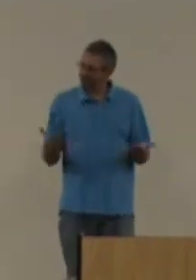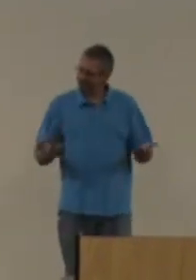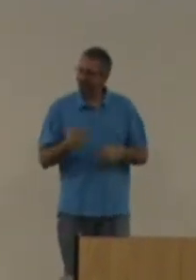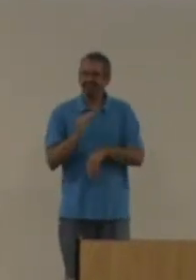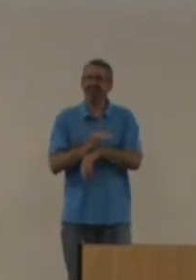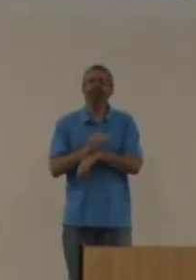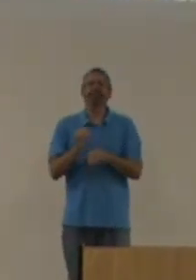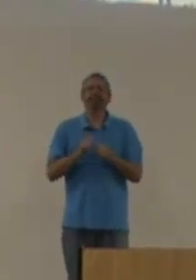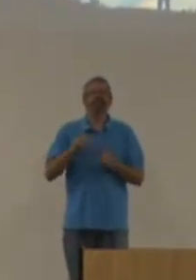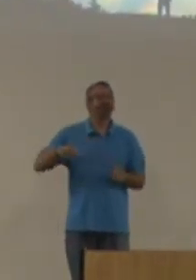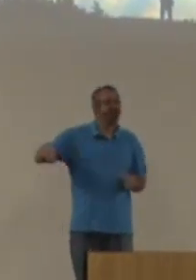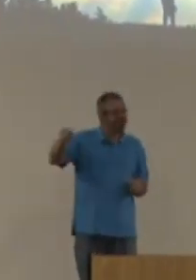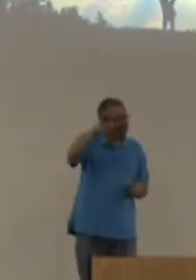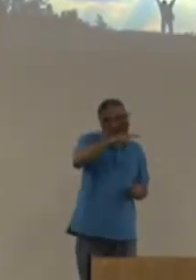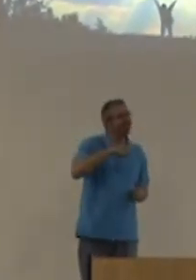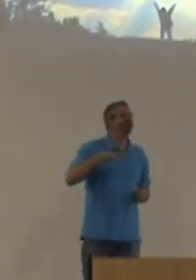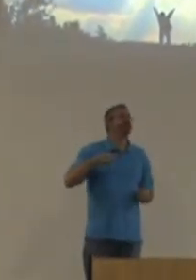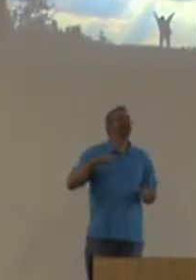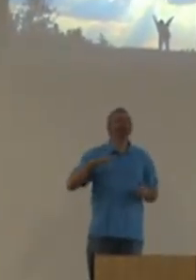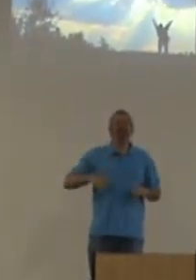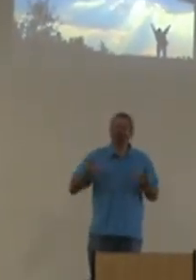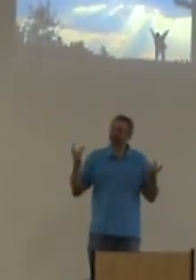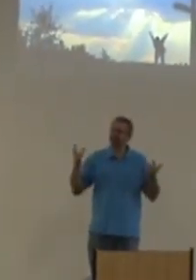Good to be here today. And that'd a high quality.